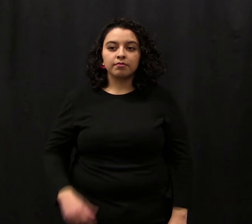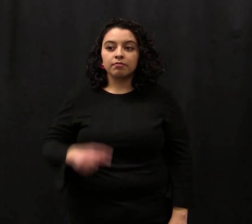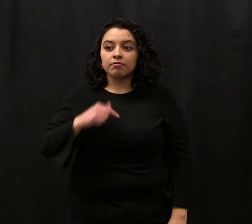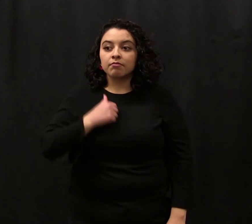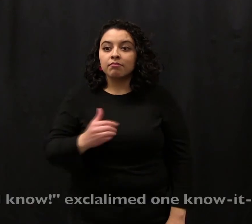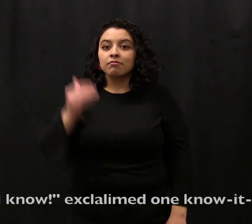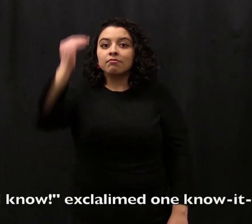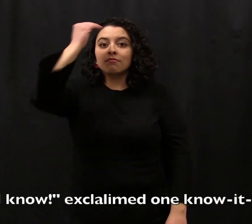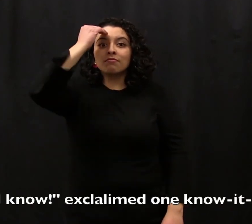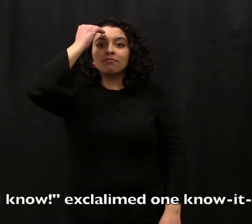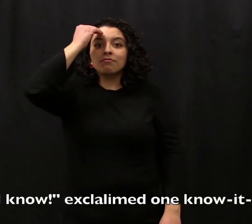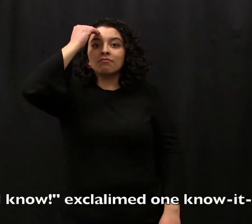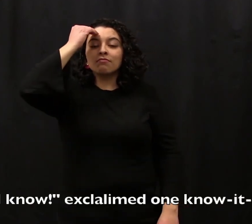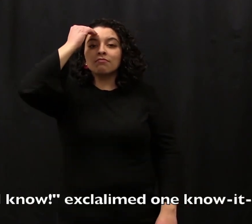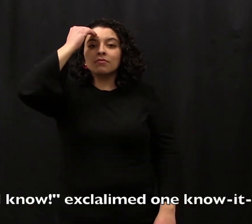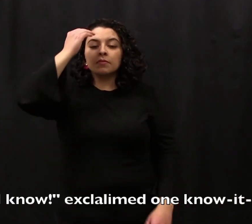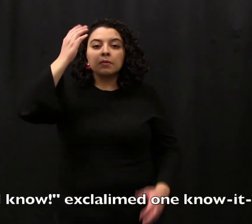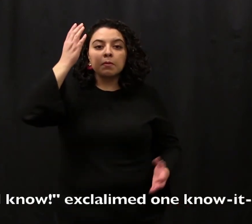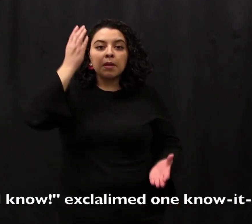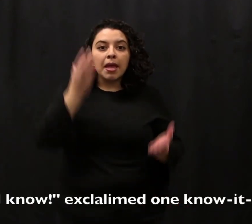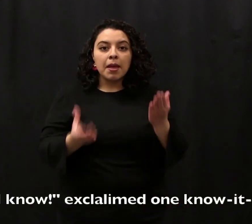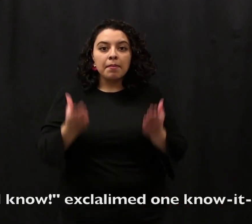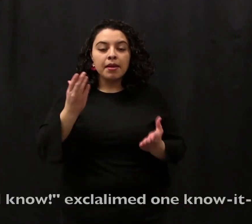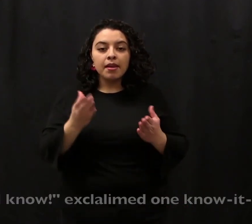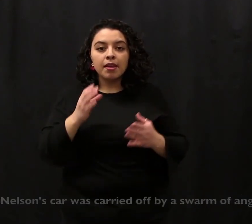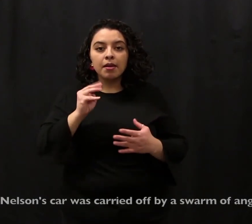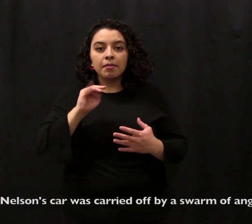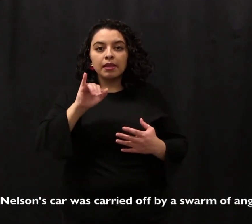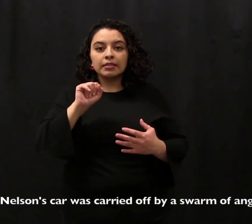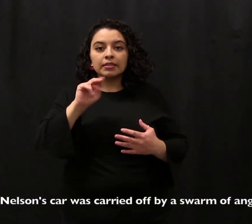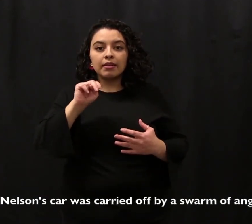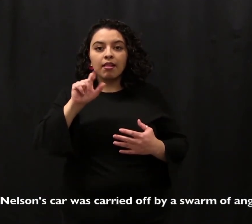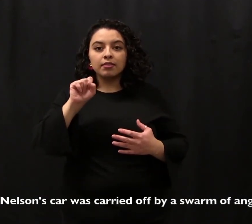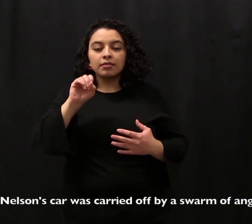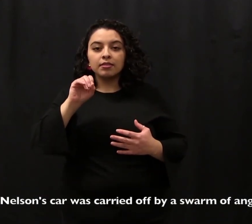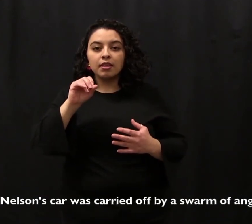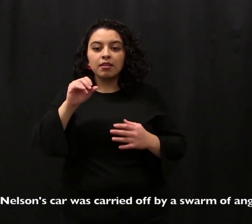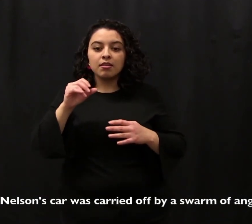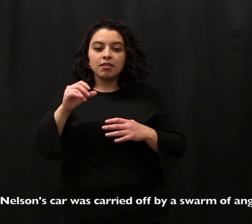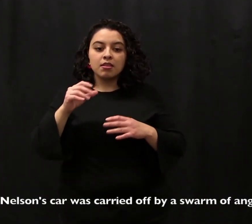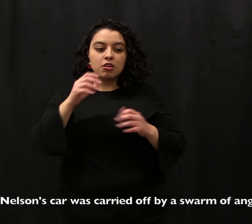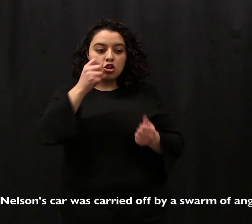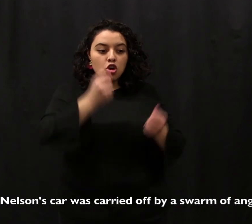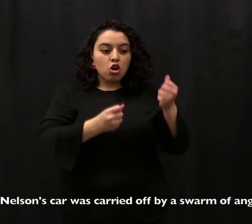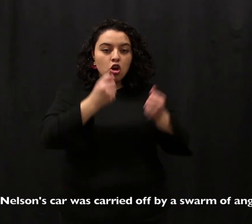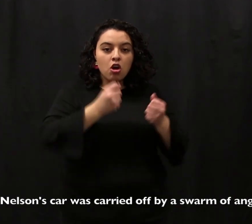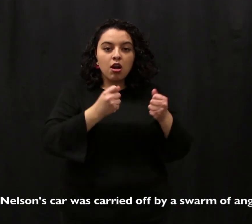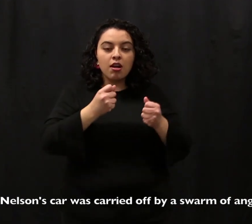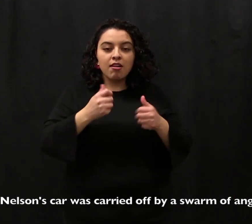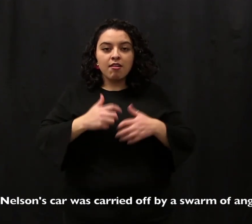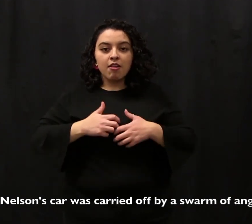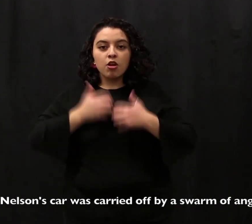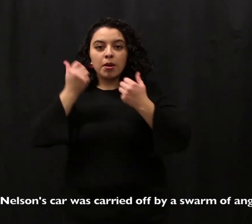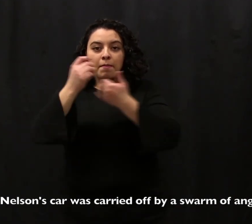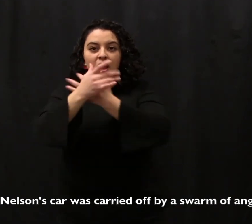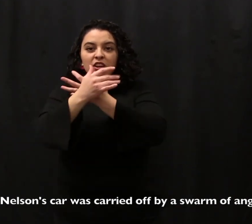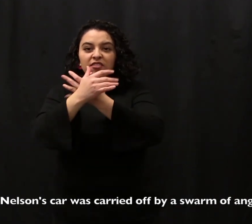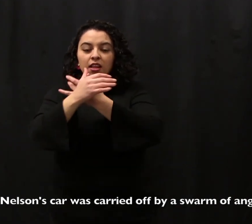I know, exclaimed one of the kids, maybe Miss Nelson's car was carried off by a swarm of angry